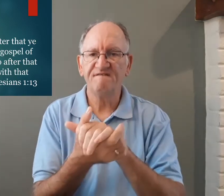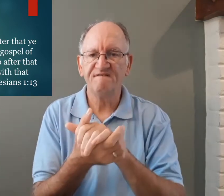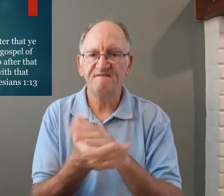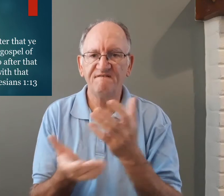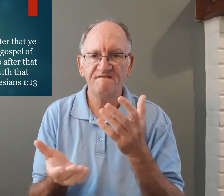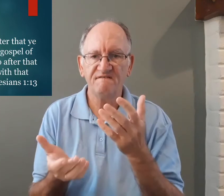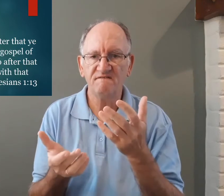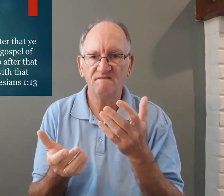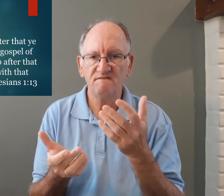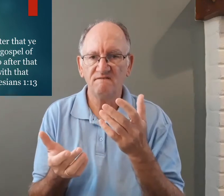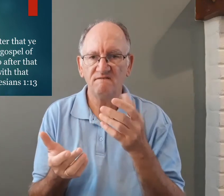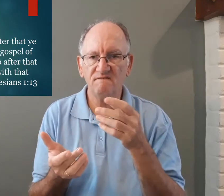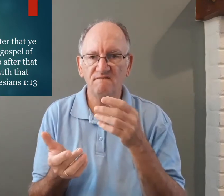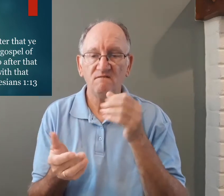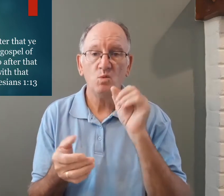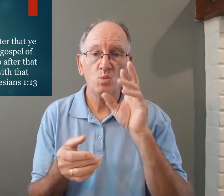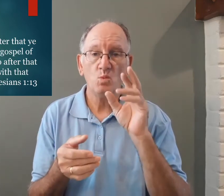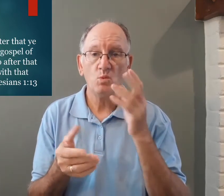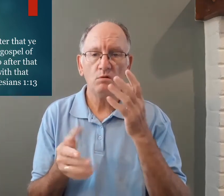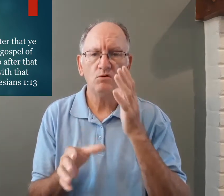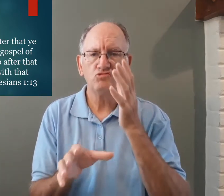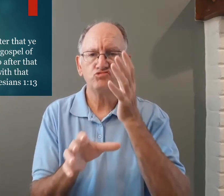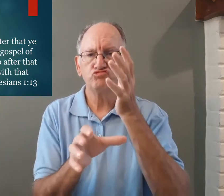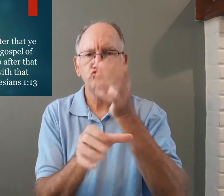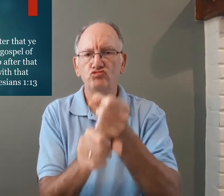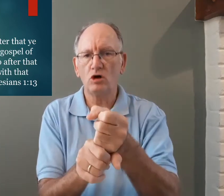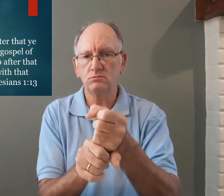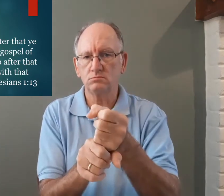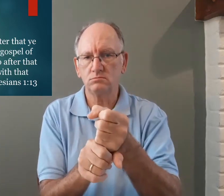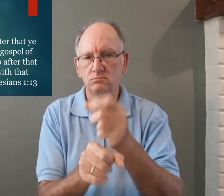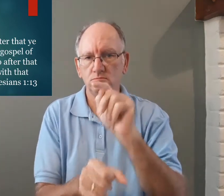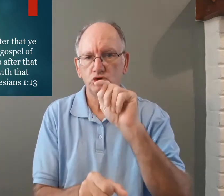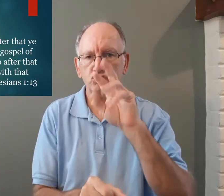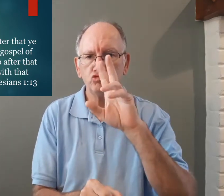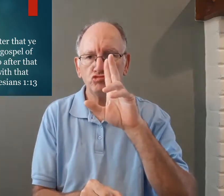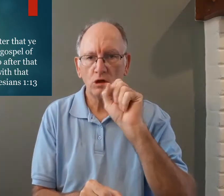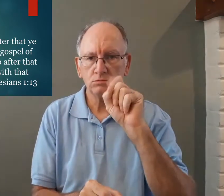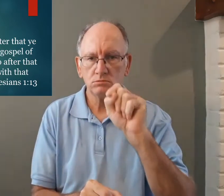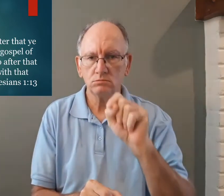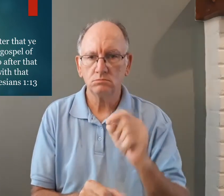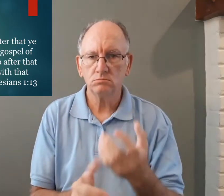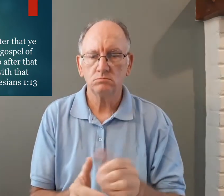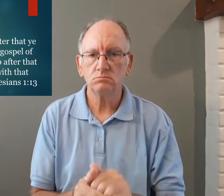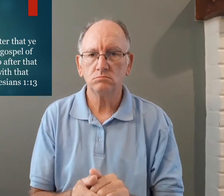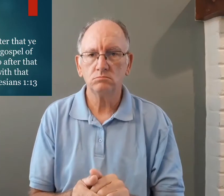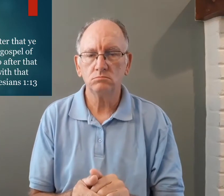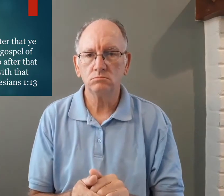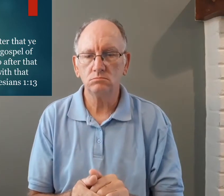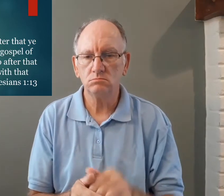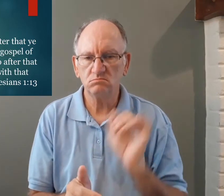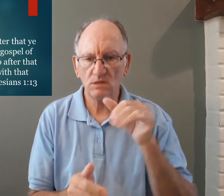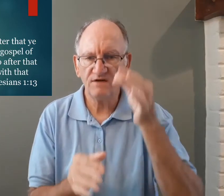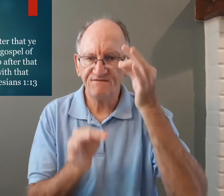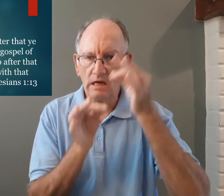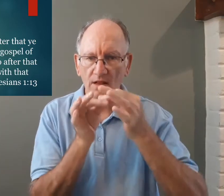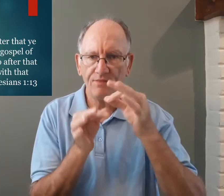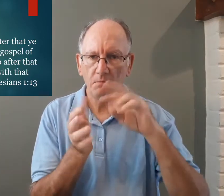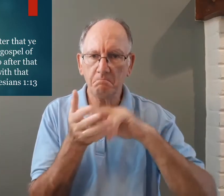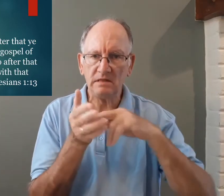it just means to believe or to trust trust and so